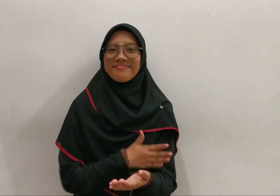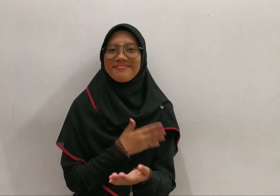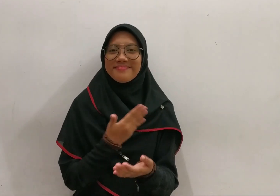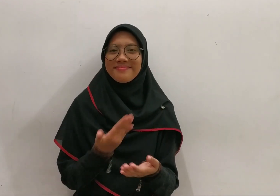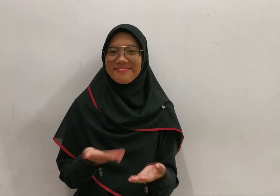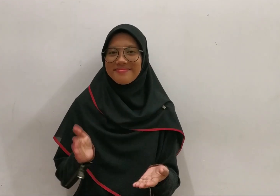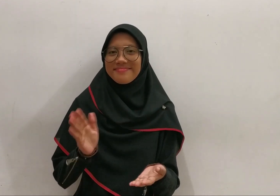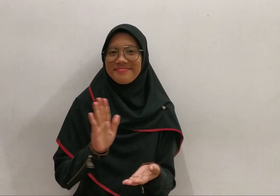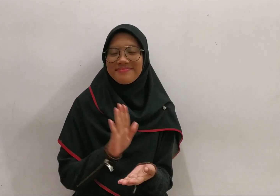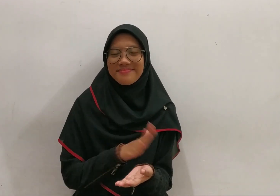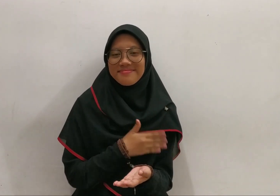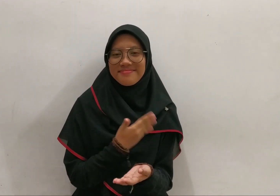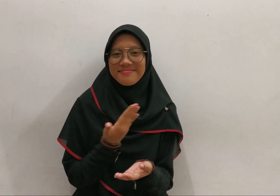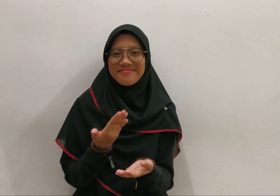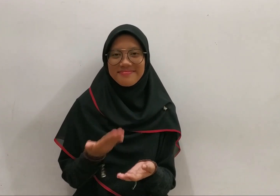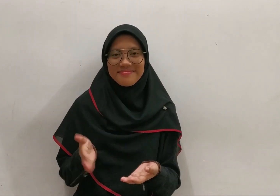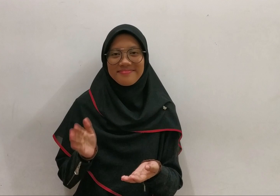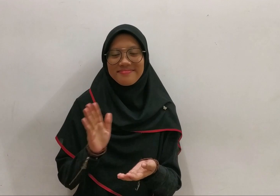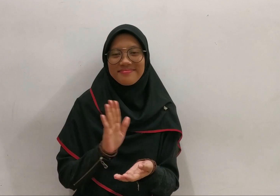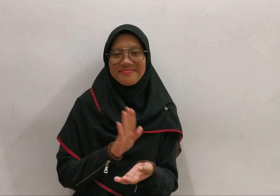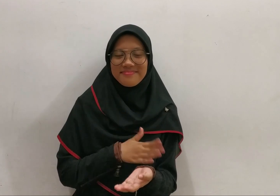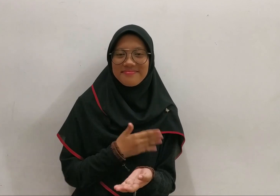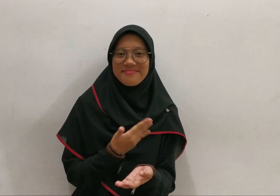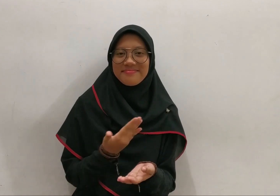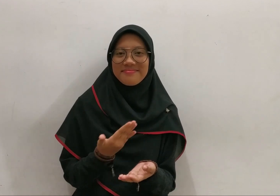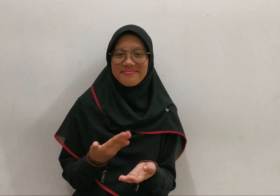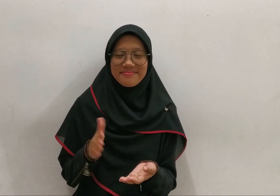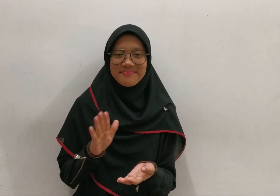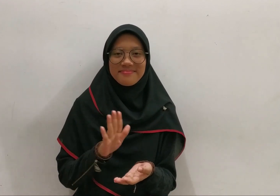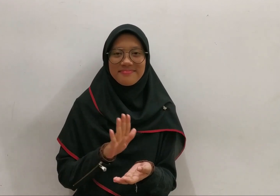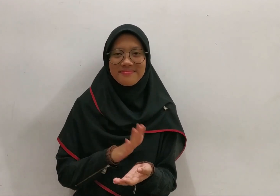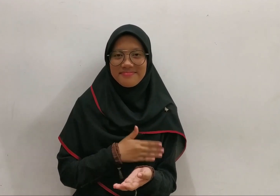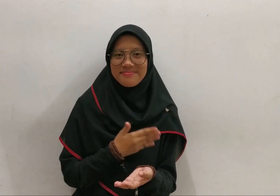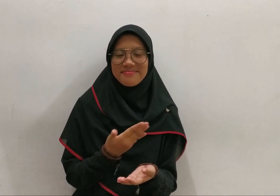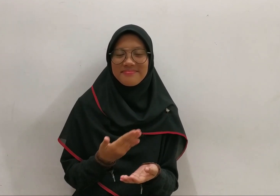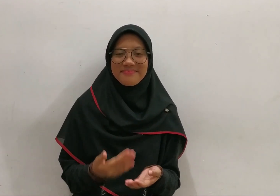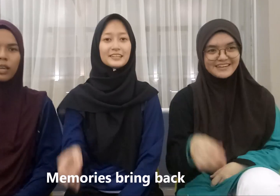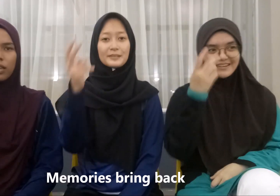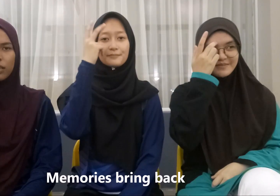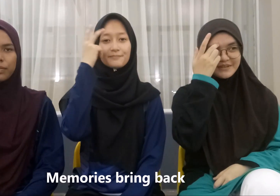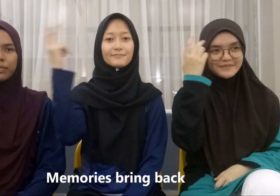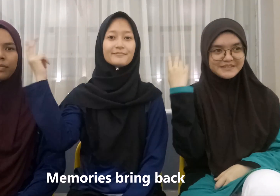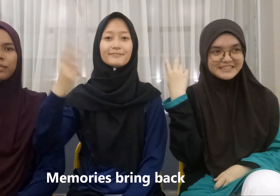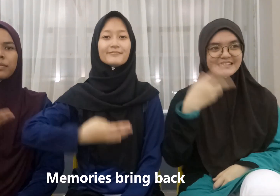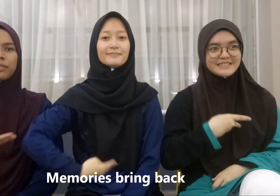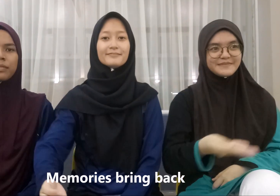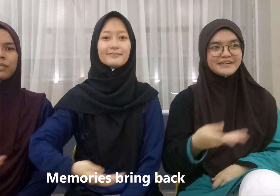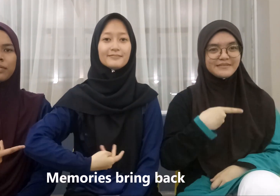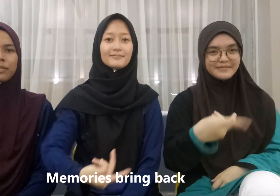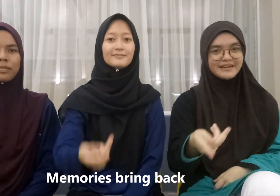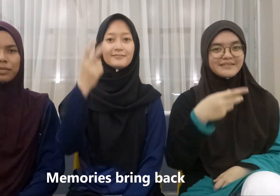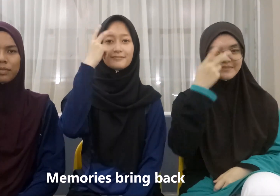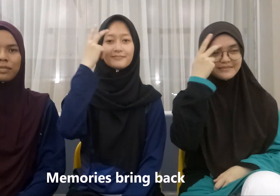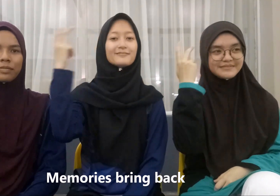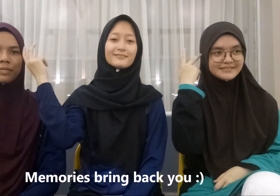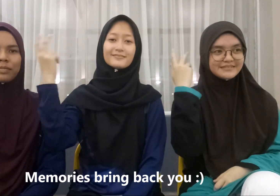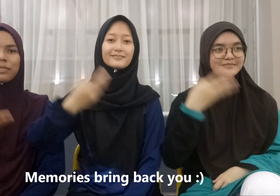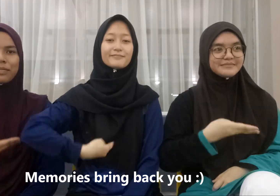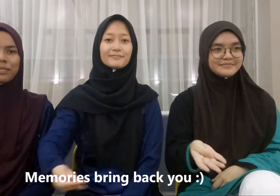-do-do-do-do-do-do-do-do-do-do-do-do-do-do Memories bring back, memories bring back